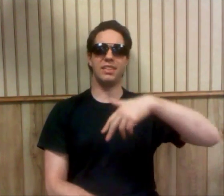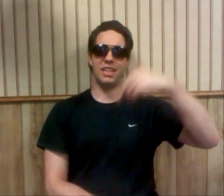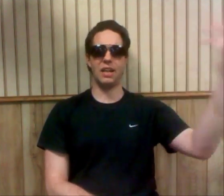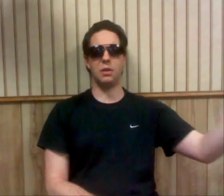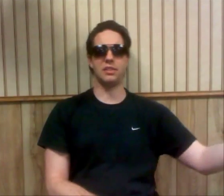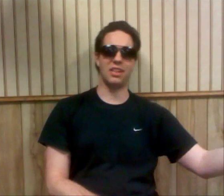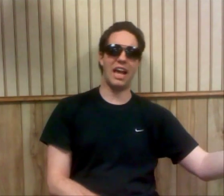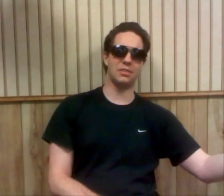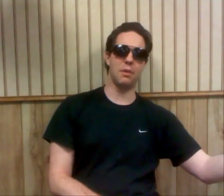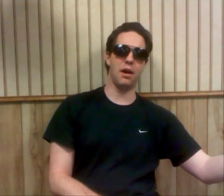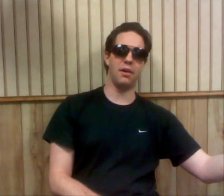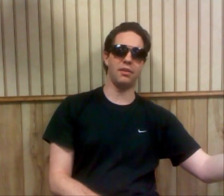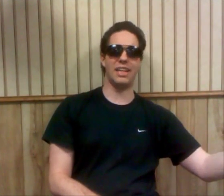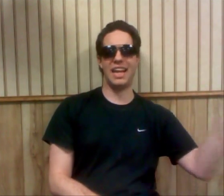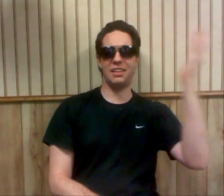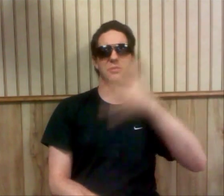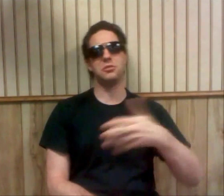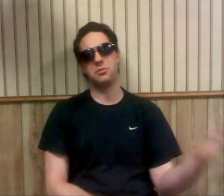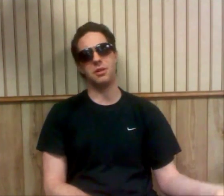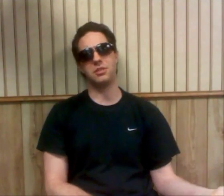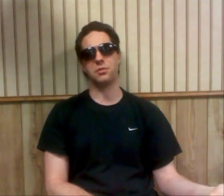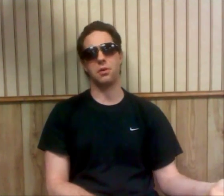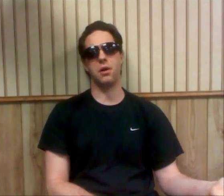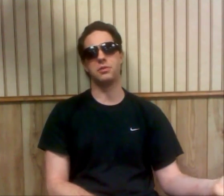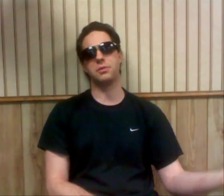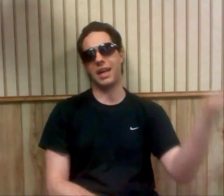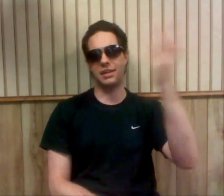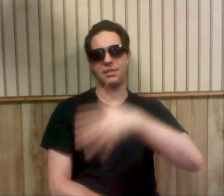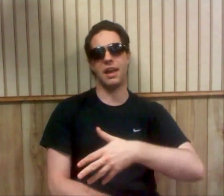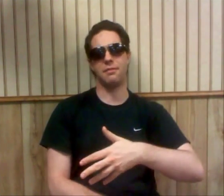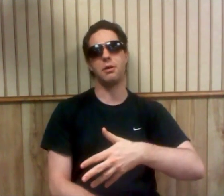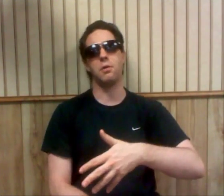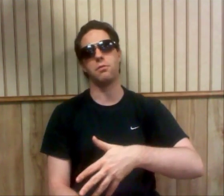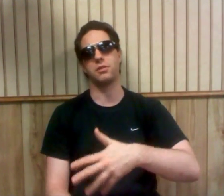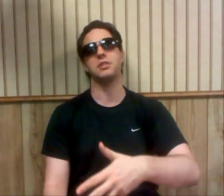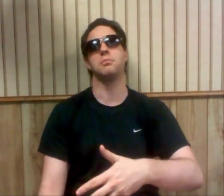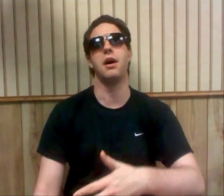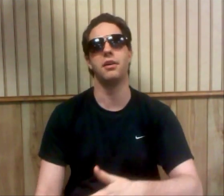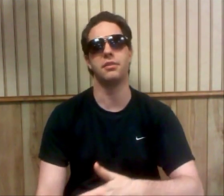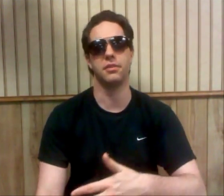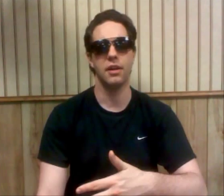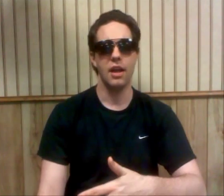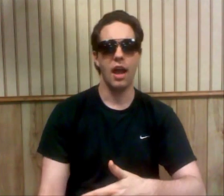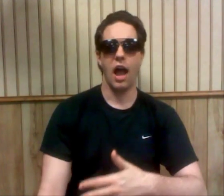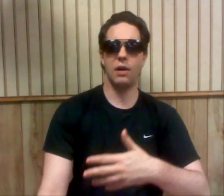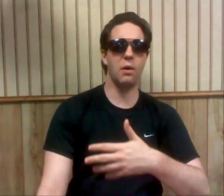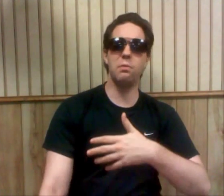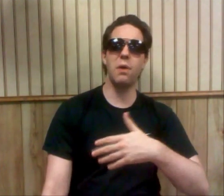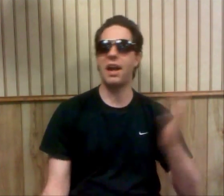this guy lost last month, and he can't lose two months in a row, so we've got to have him go over this month, or whatever.